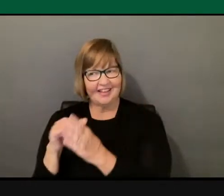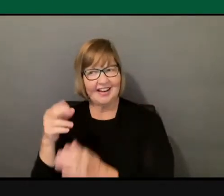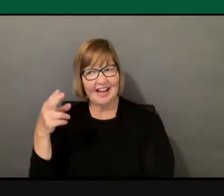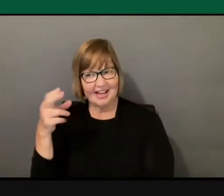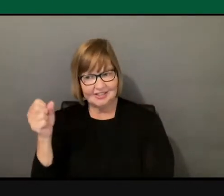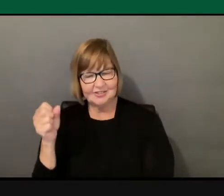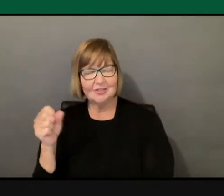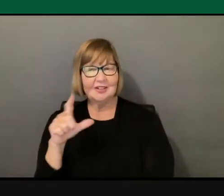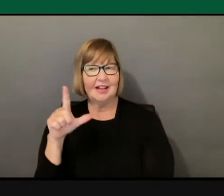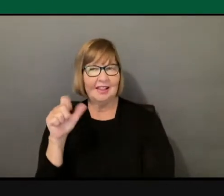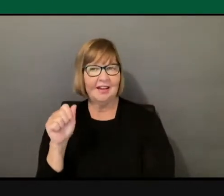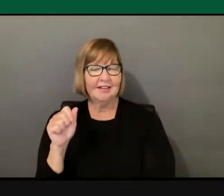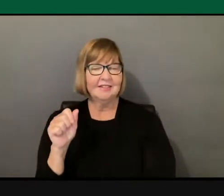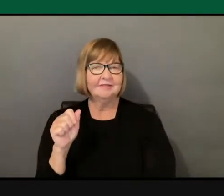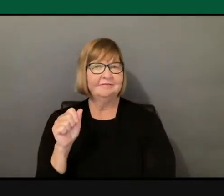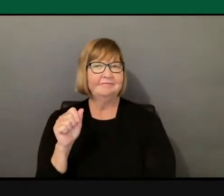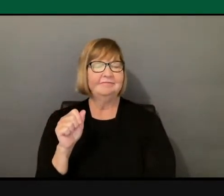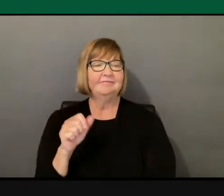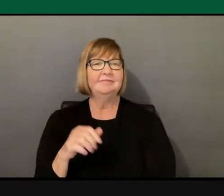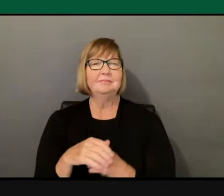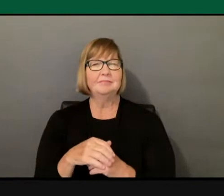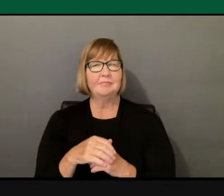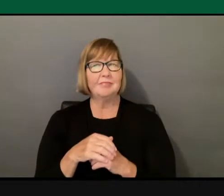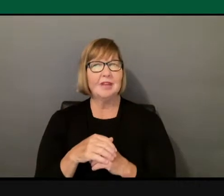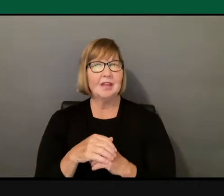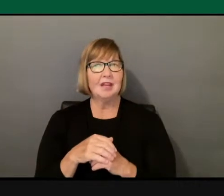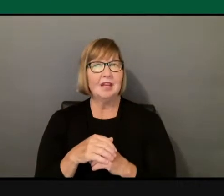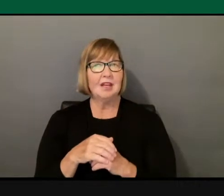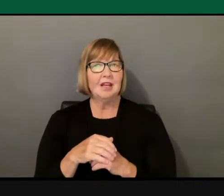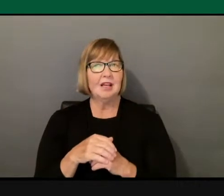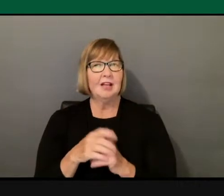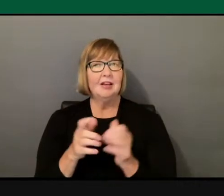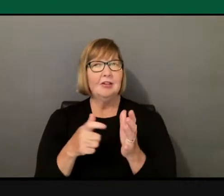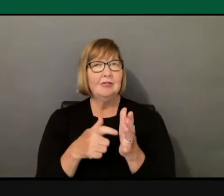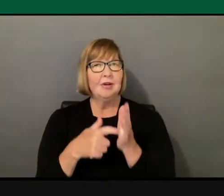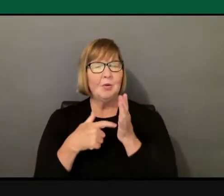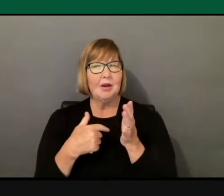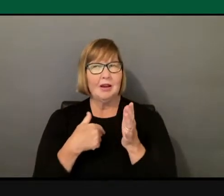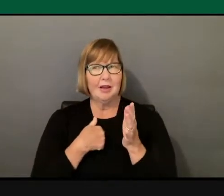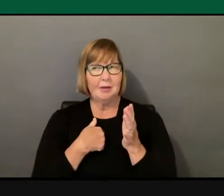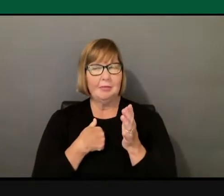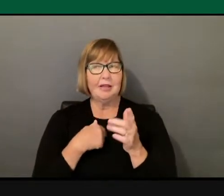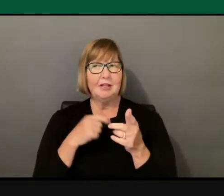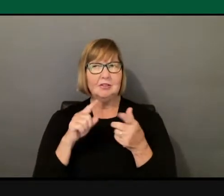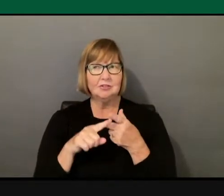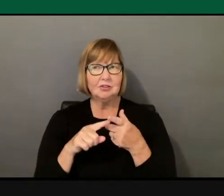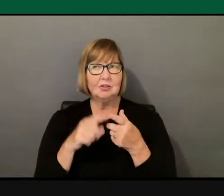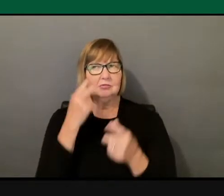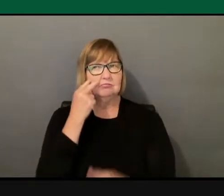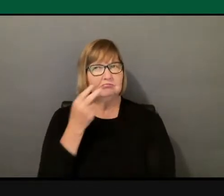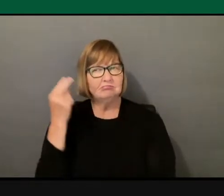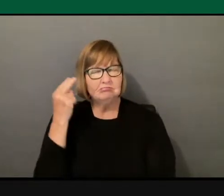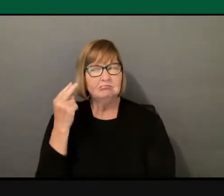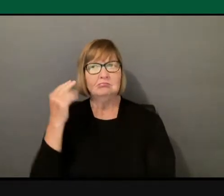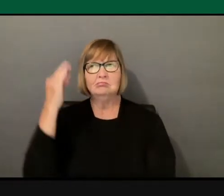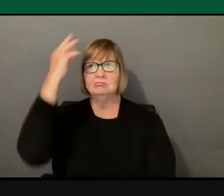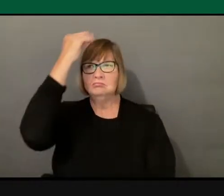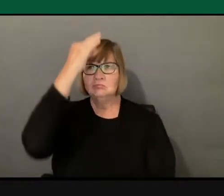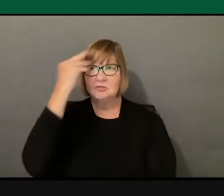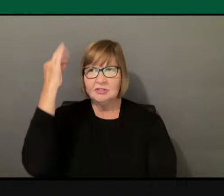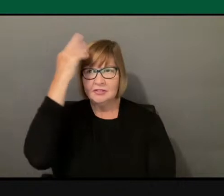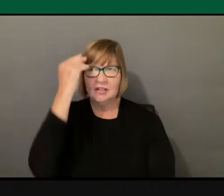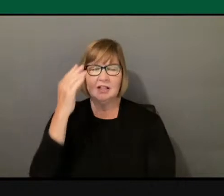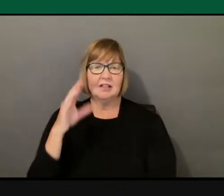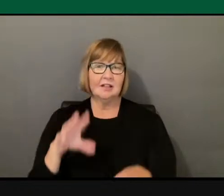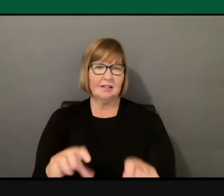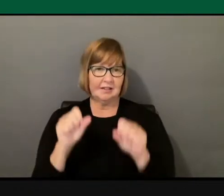educator required me to constantly reflect and take action on